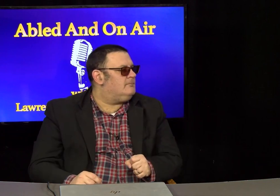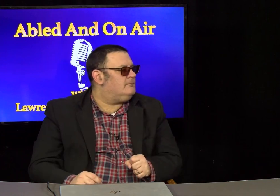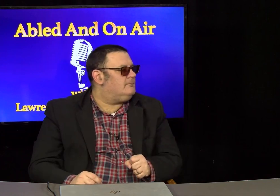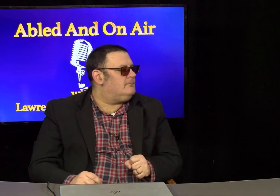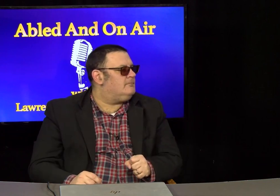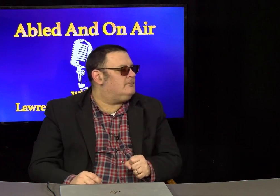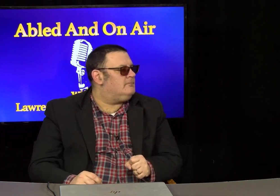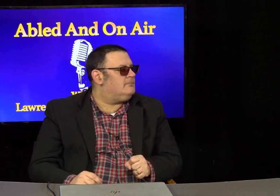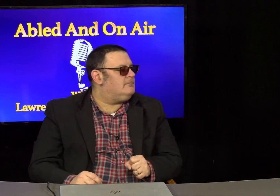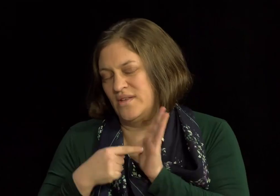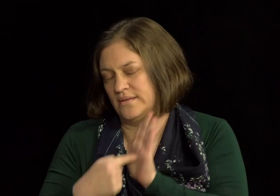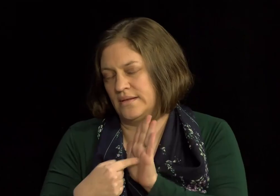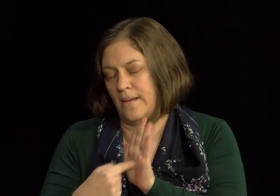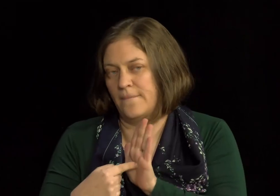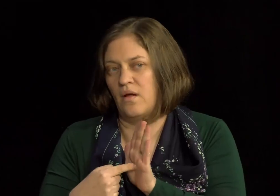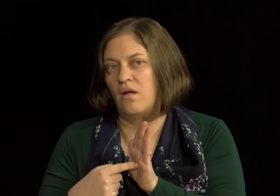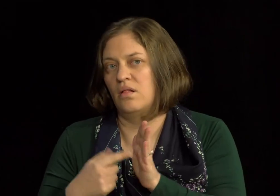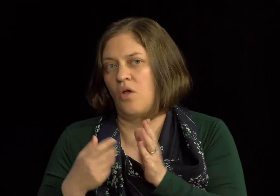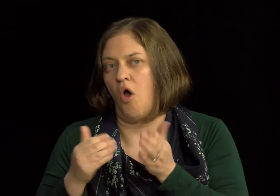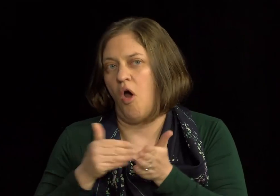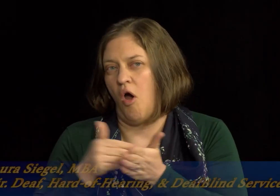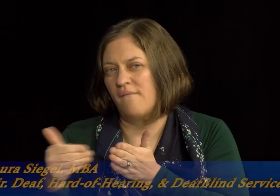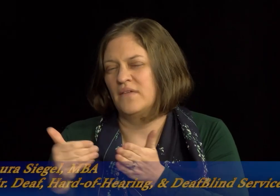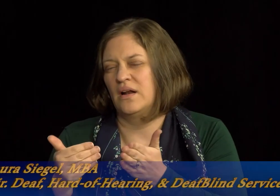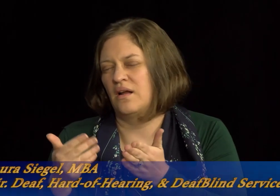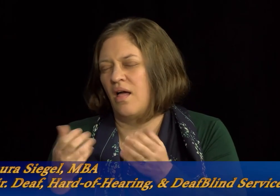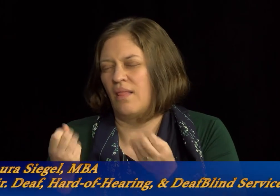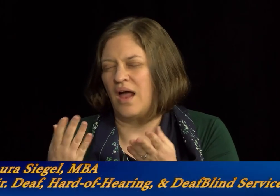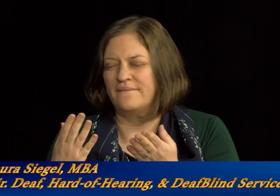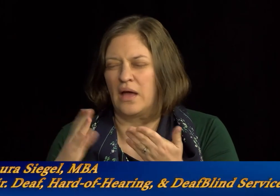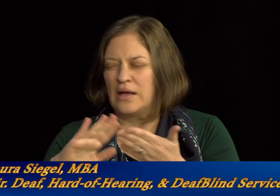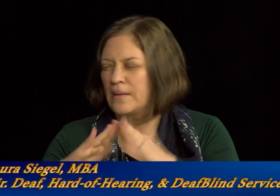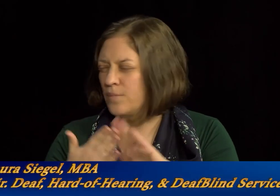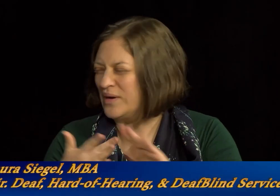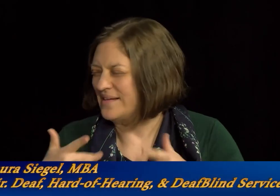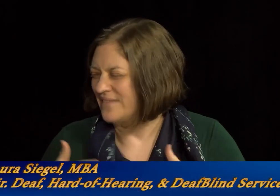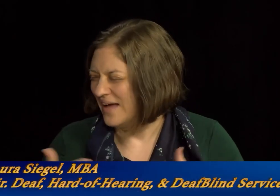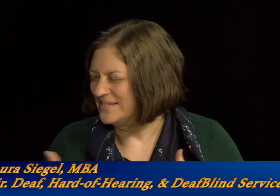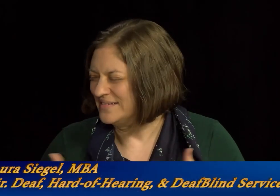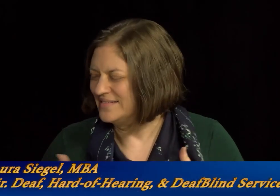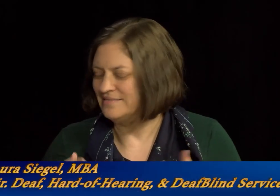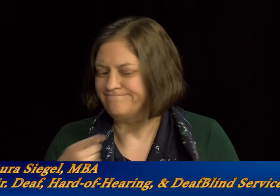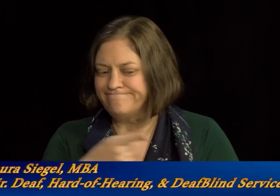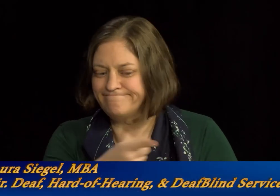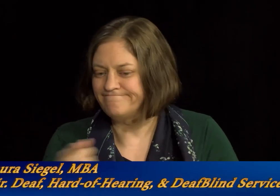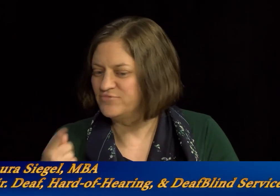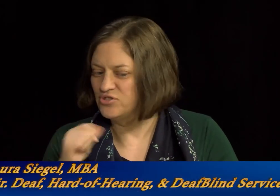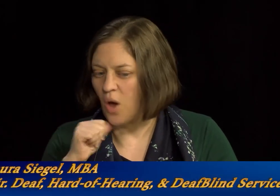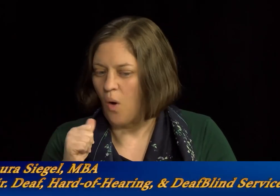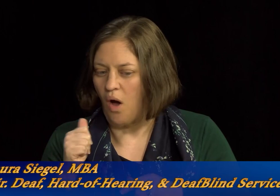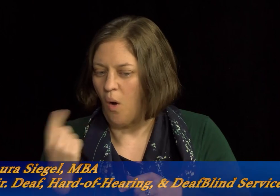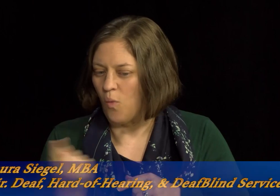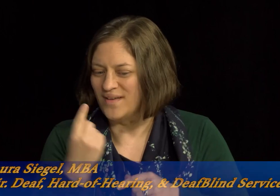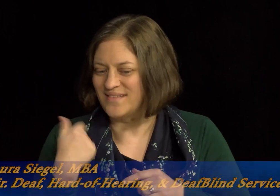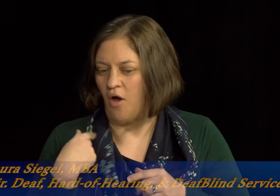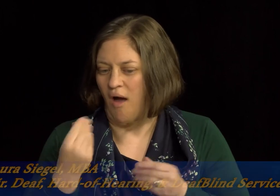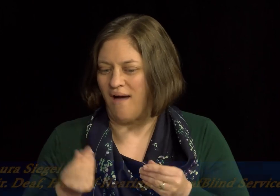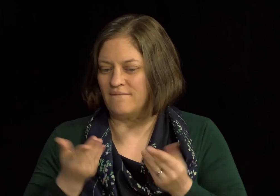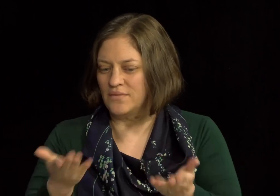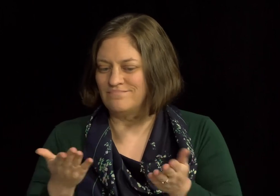Okay. So, for instance, a lot of community events don't